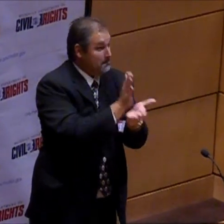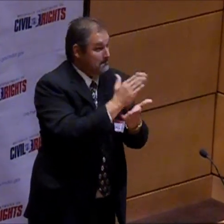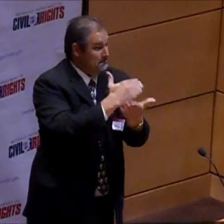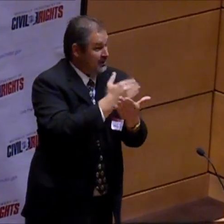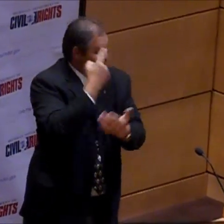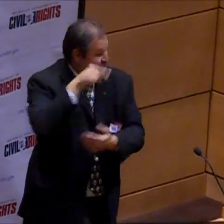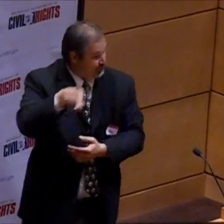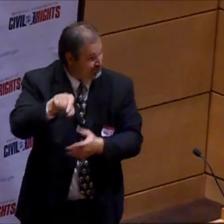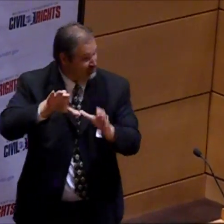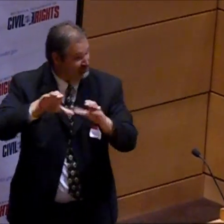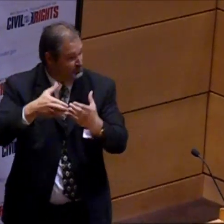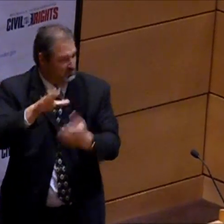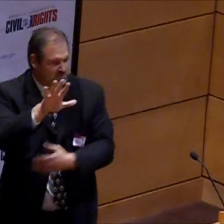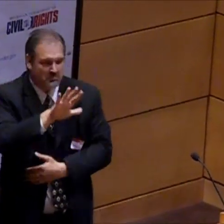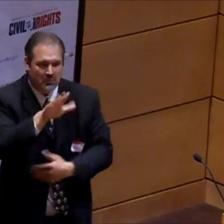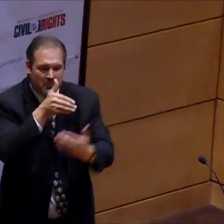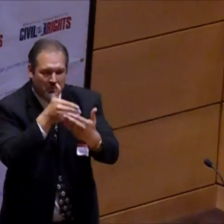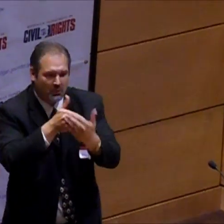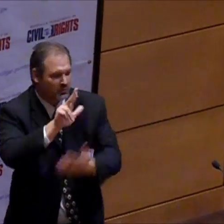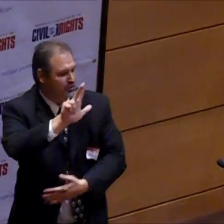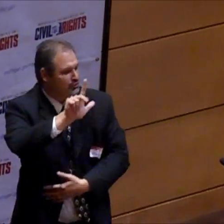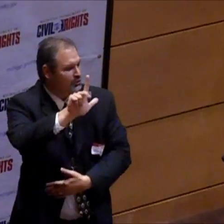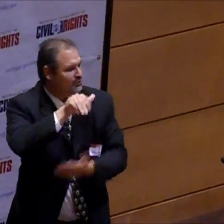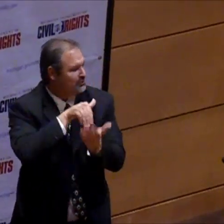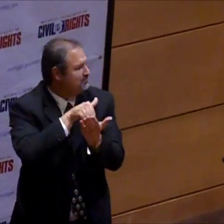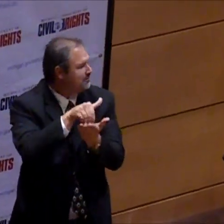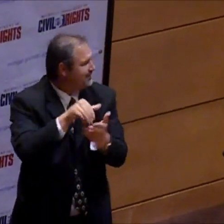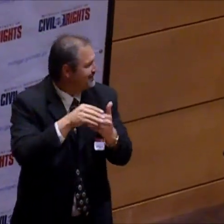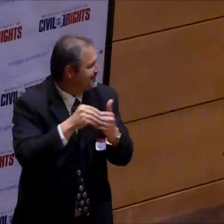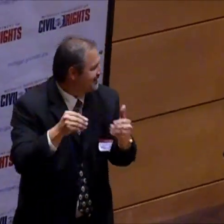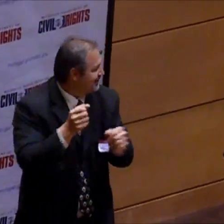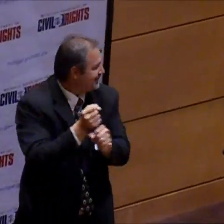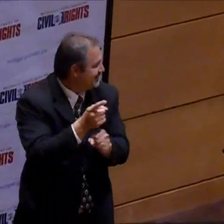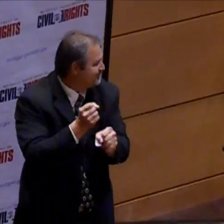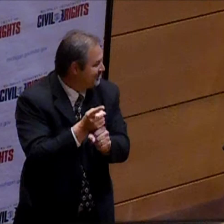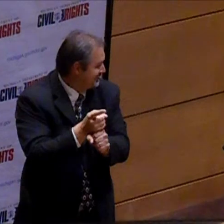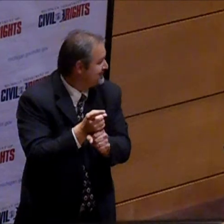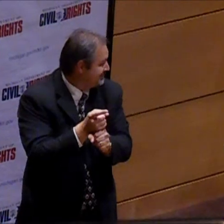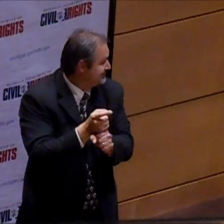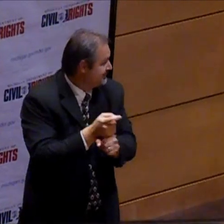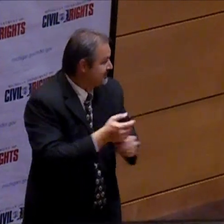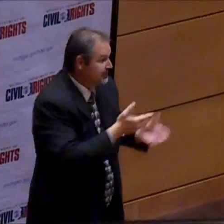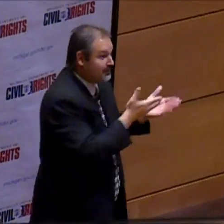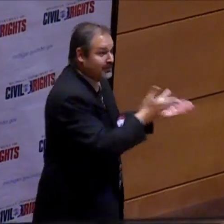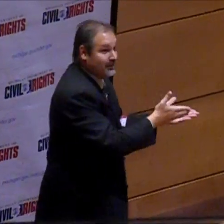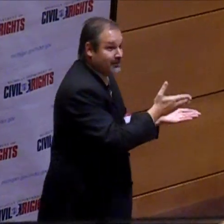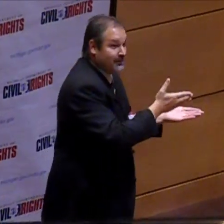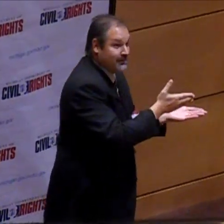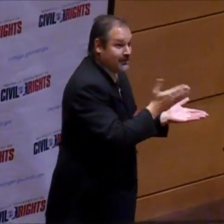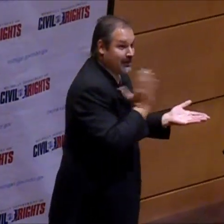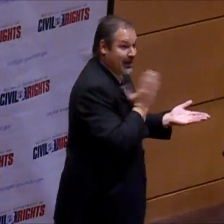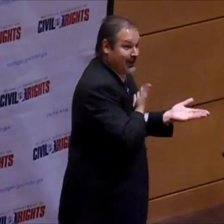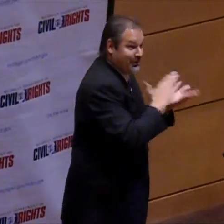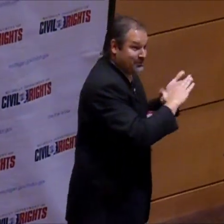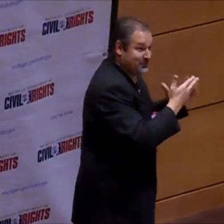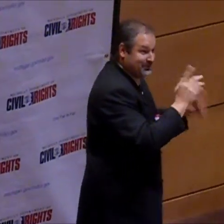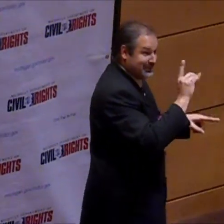Annually, the annual budget for the blind is $13 million, $23 million, rather, annually.